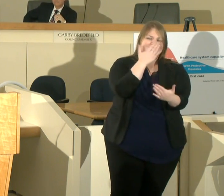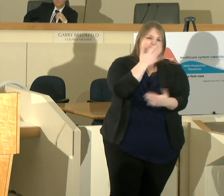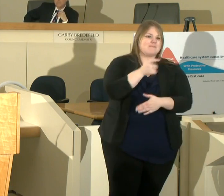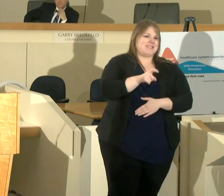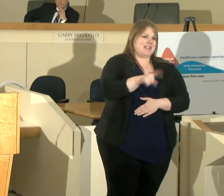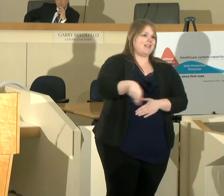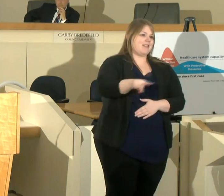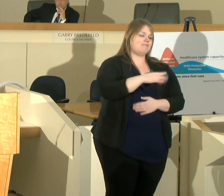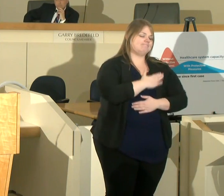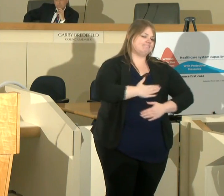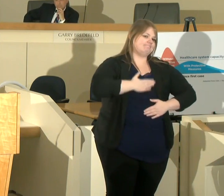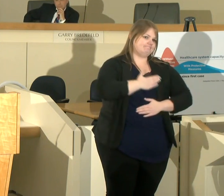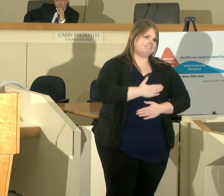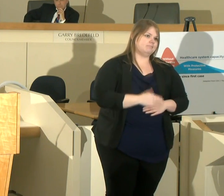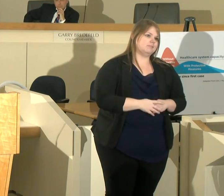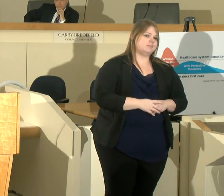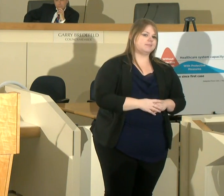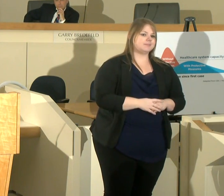and appreciate them